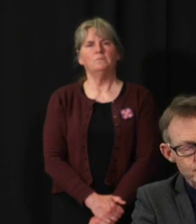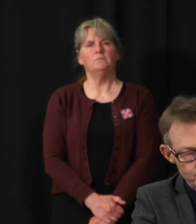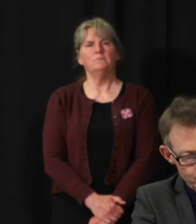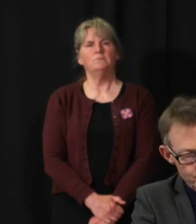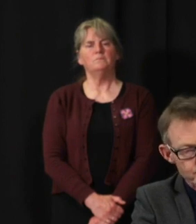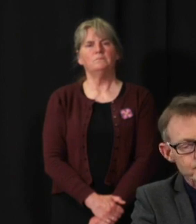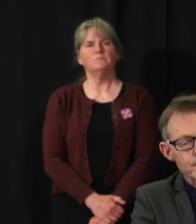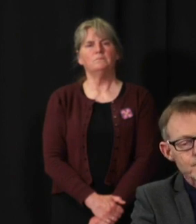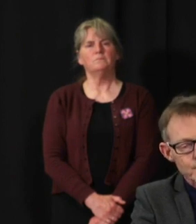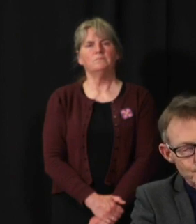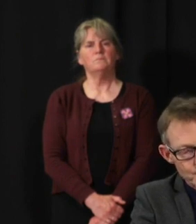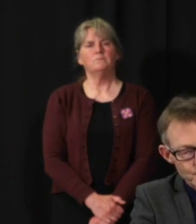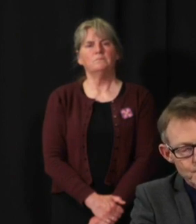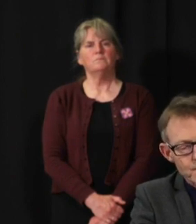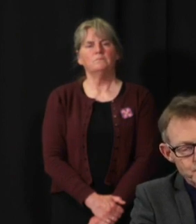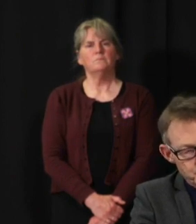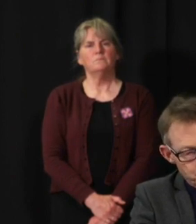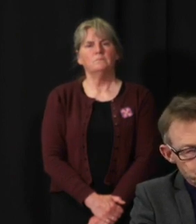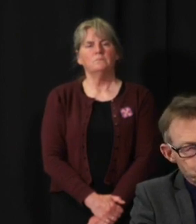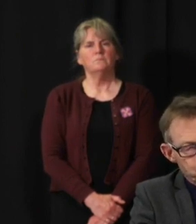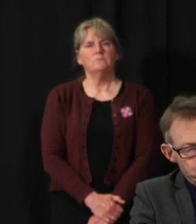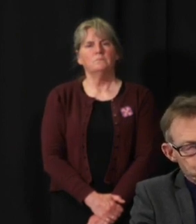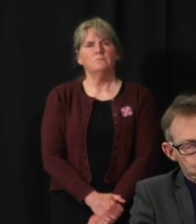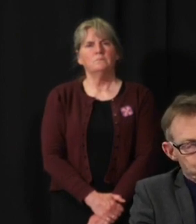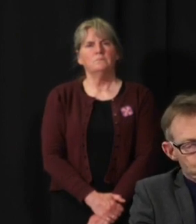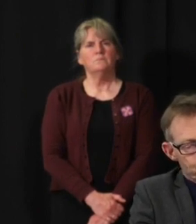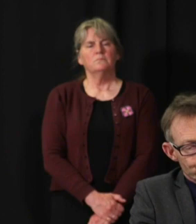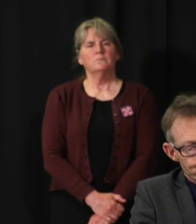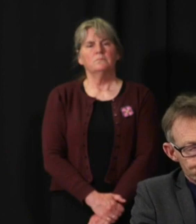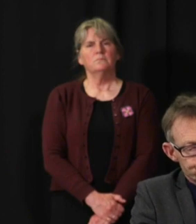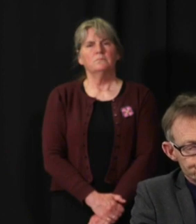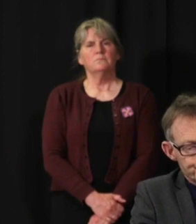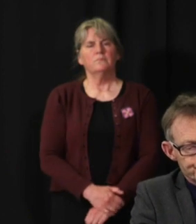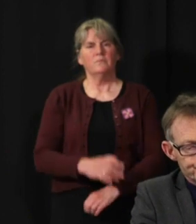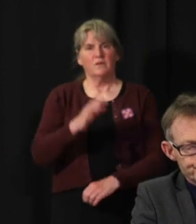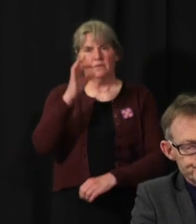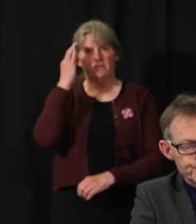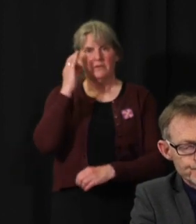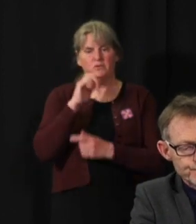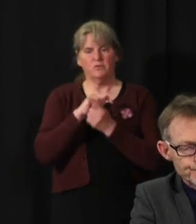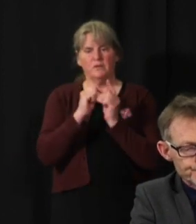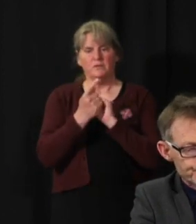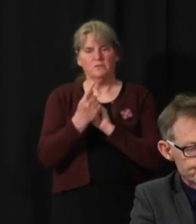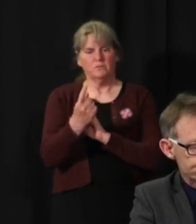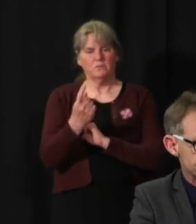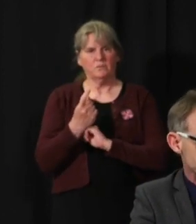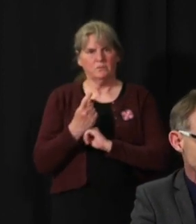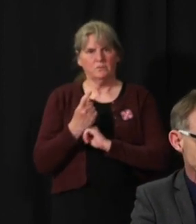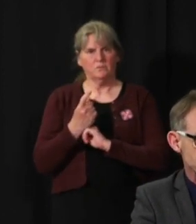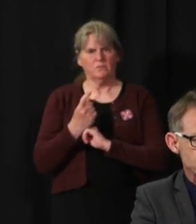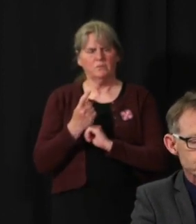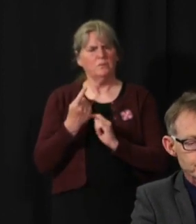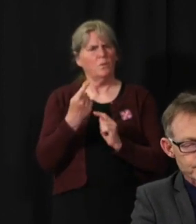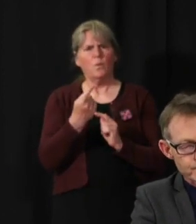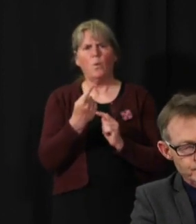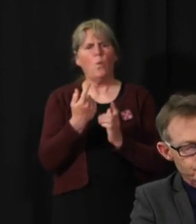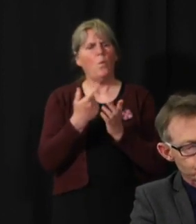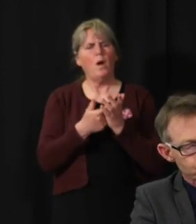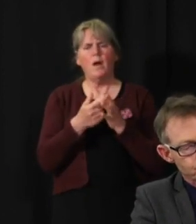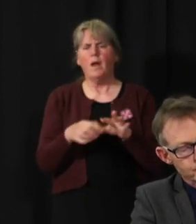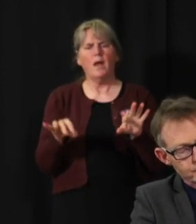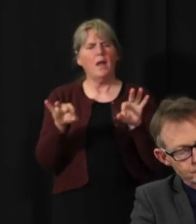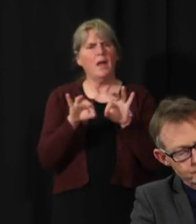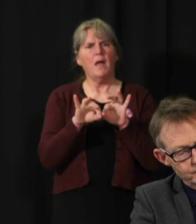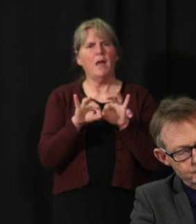Quels sont les aspects que vous envisagez entre nous? So, the question is about what are the most important